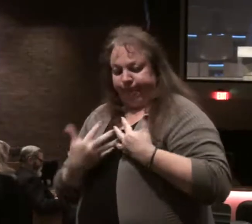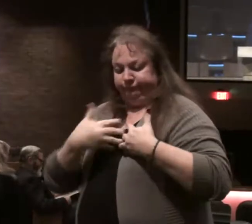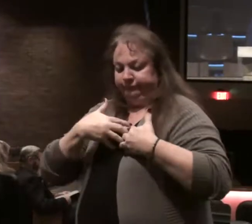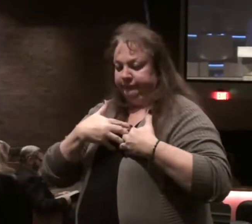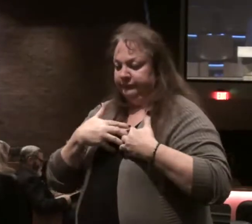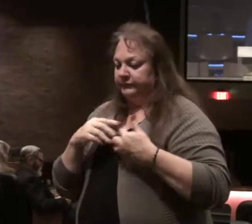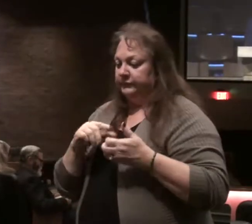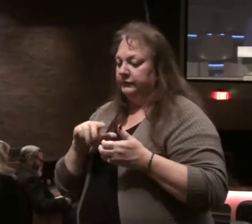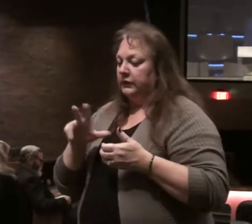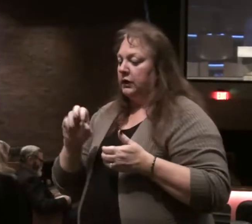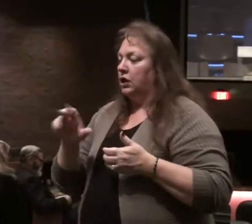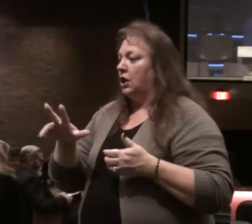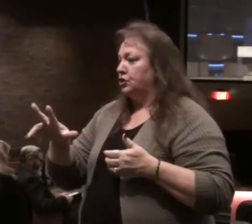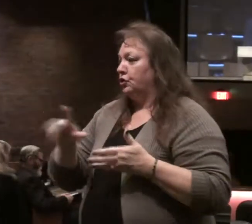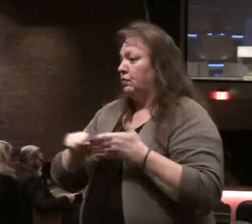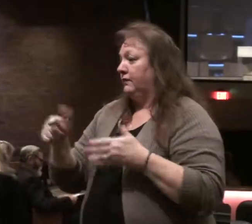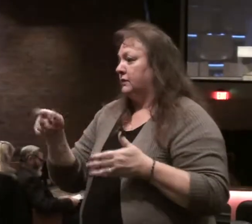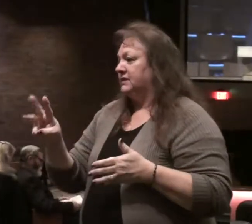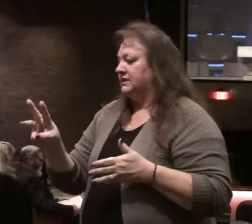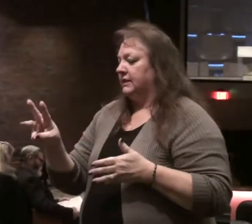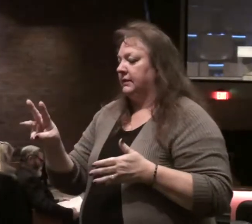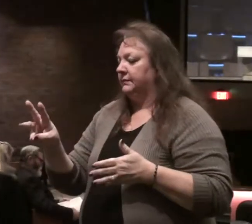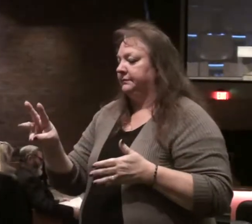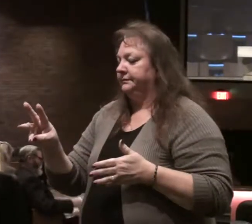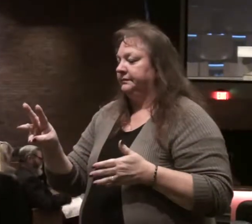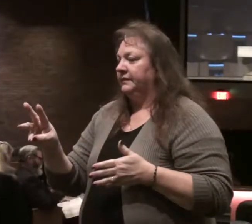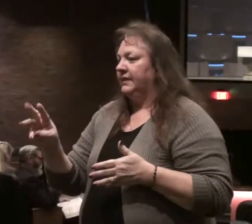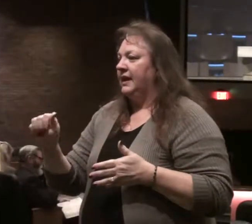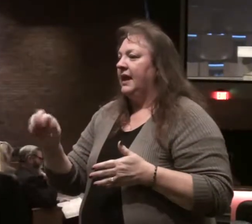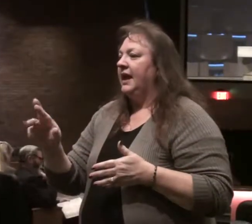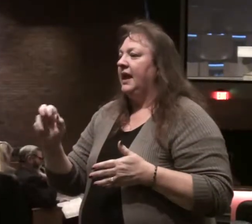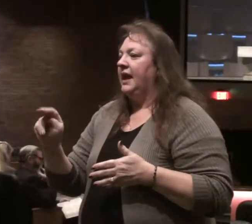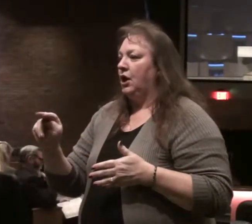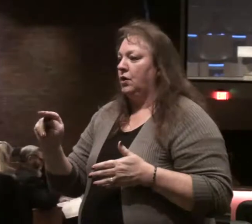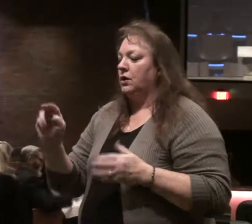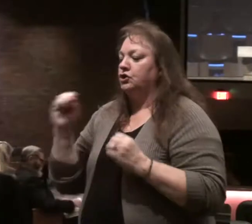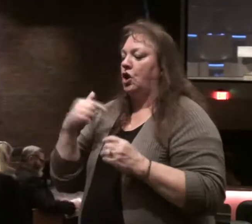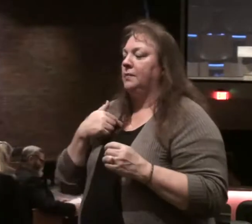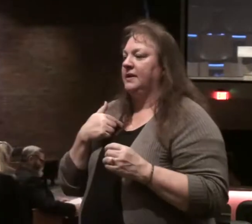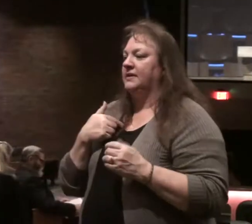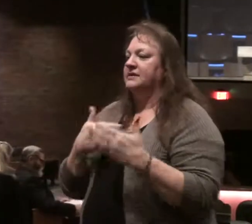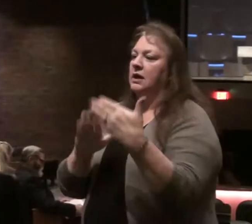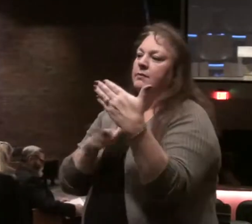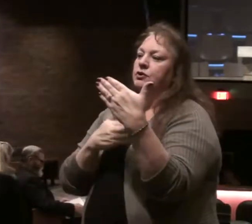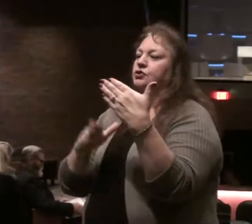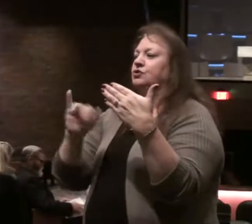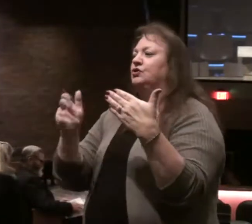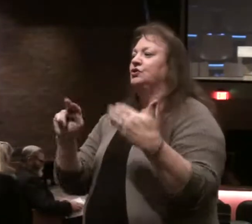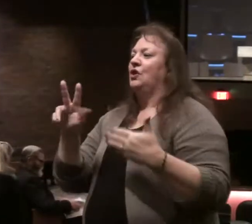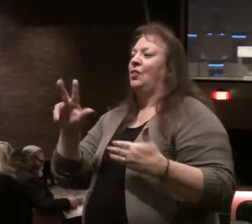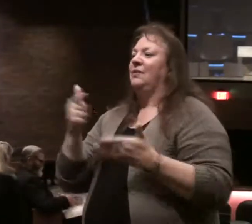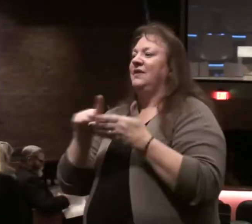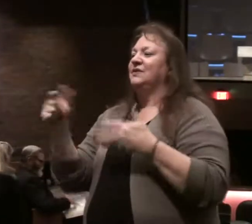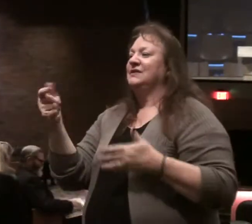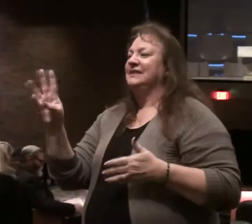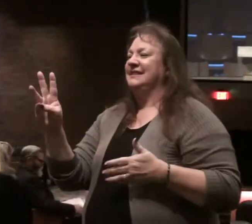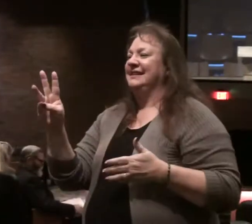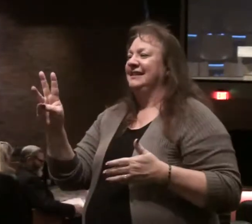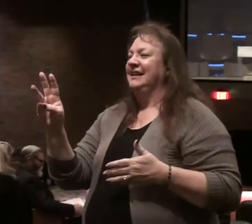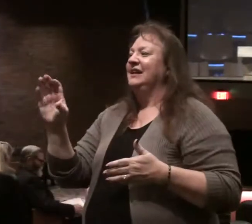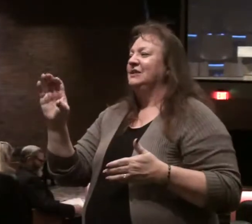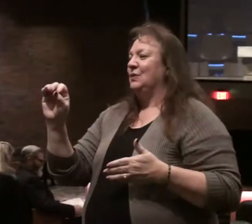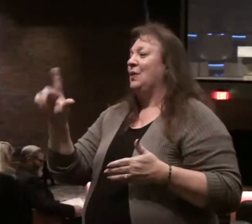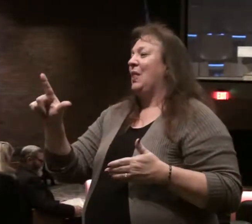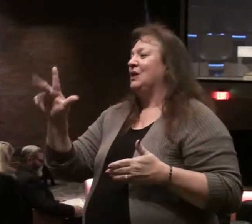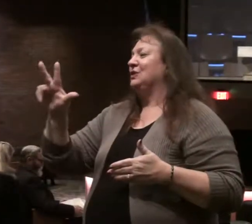verse 16. Aaron years ago taught me that this is called the Musicians John 3 verse 16. Colossians